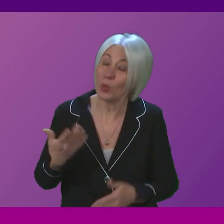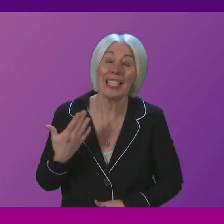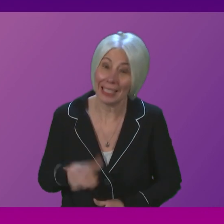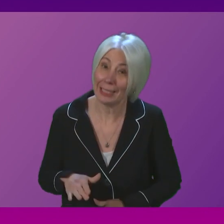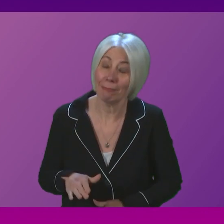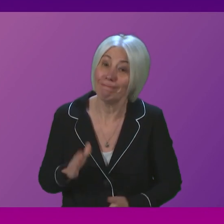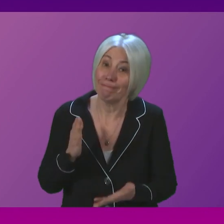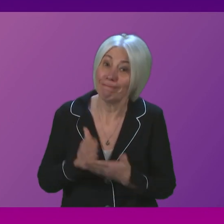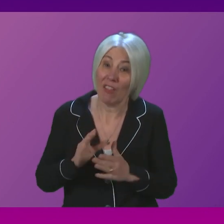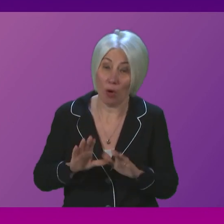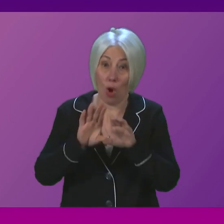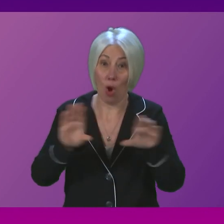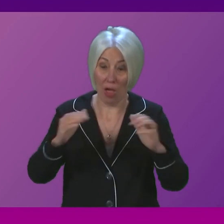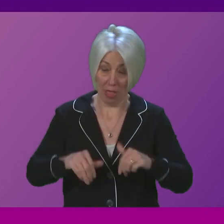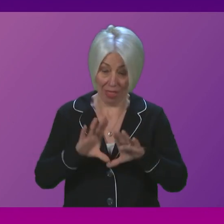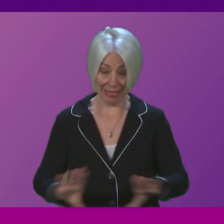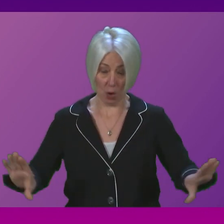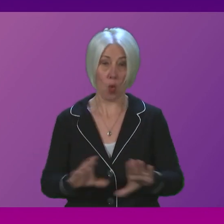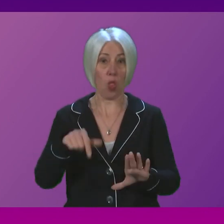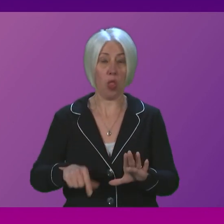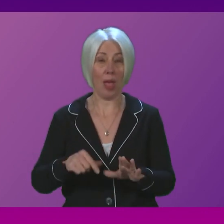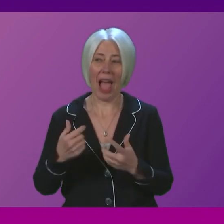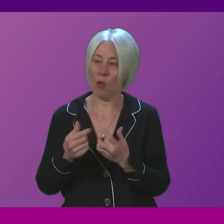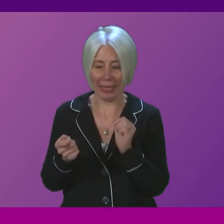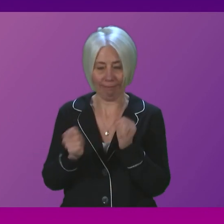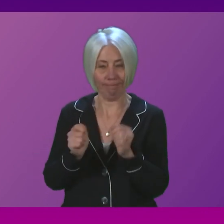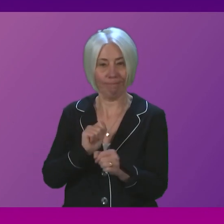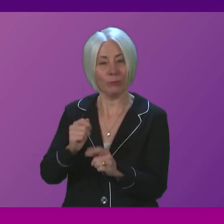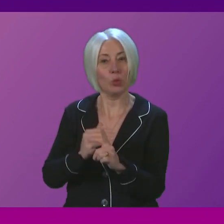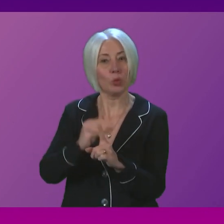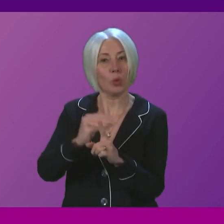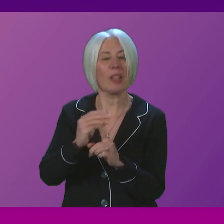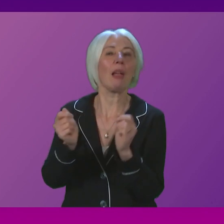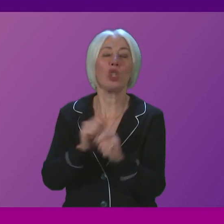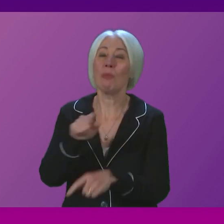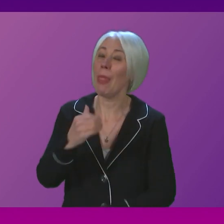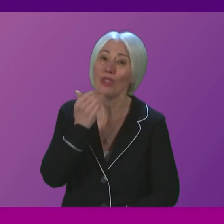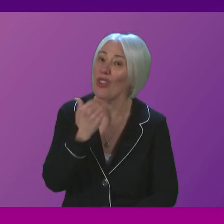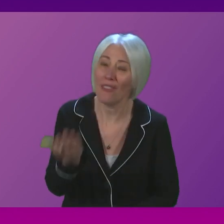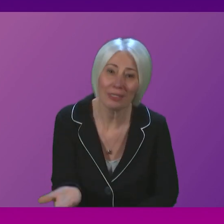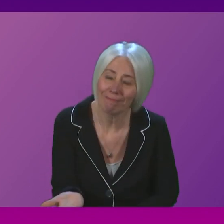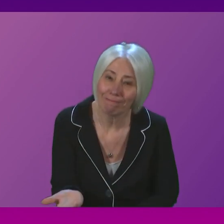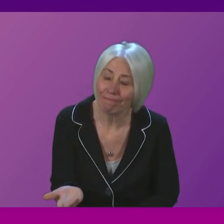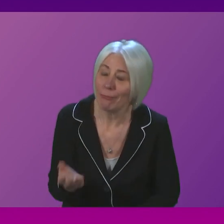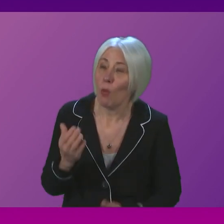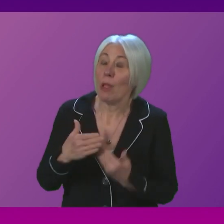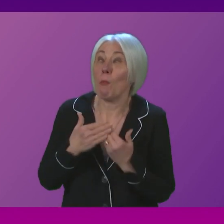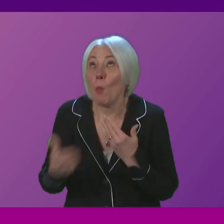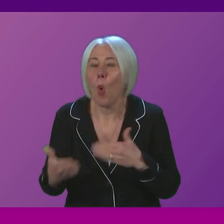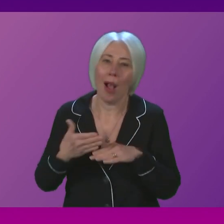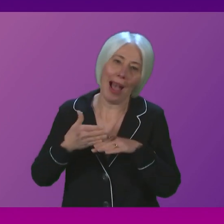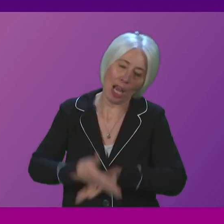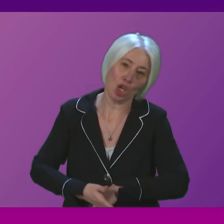for global south nations to adapt to the impacts of climate change that though is not enough we need to see further action